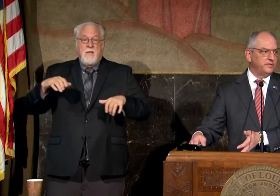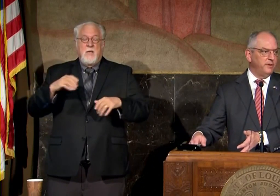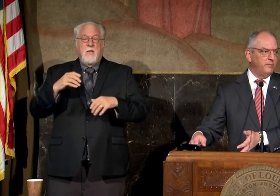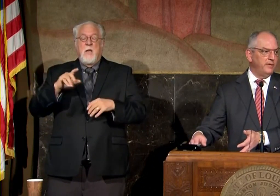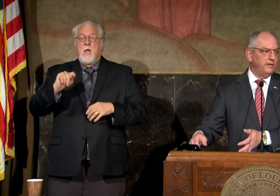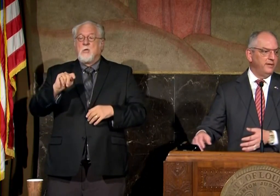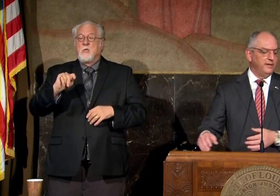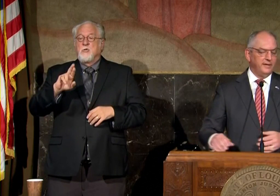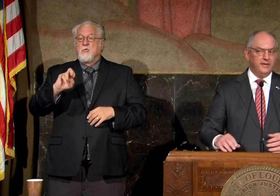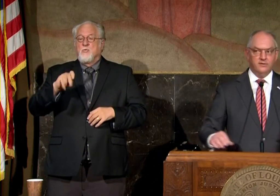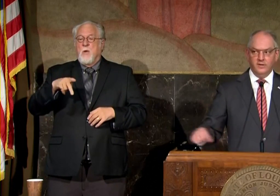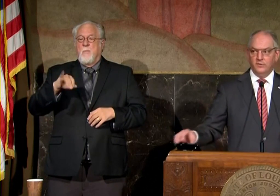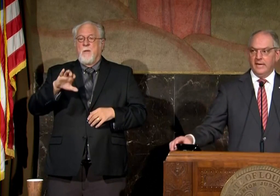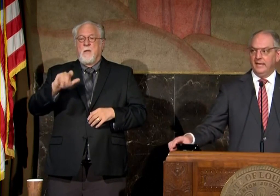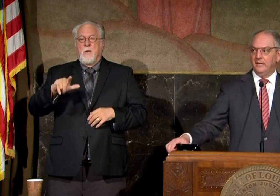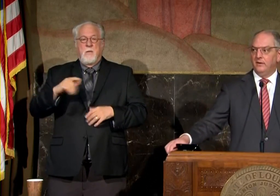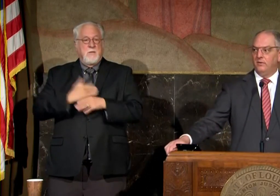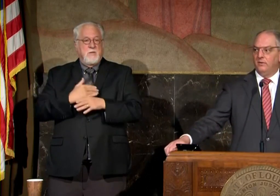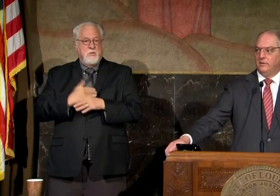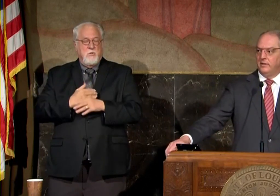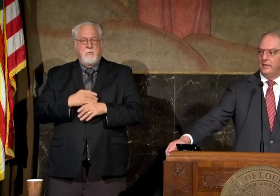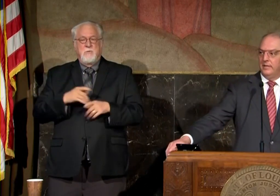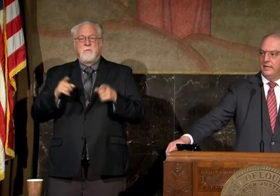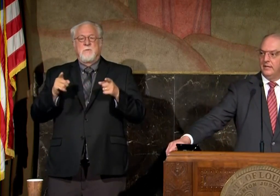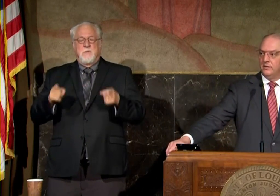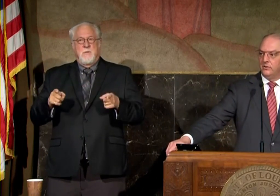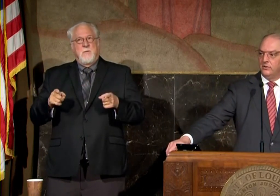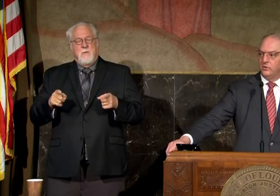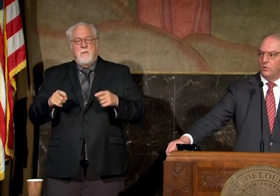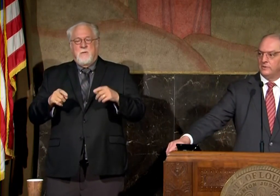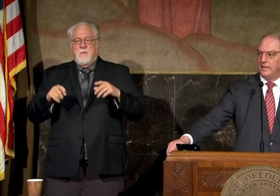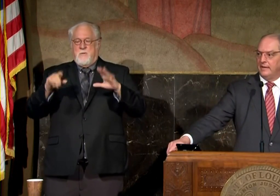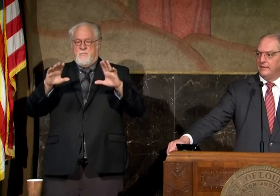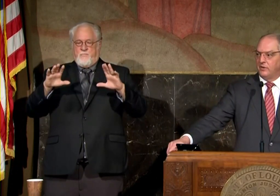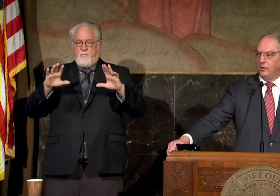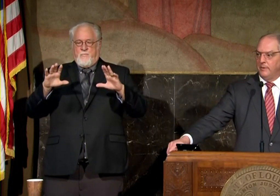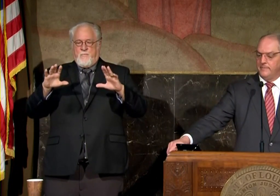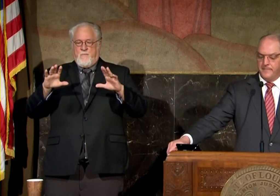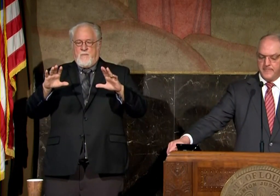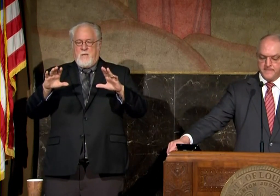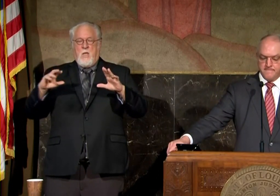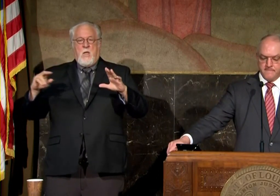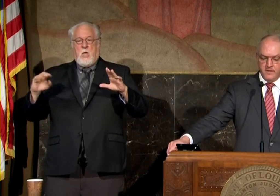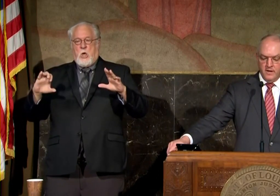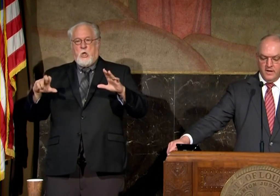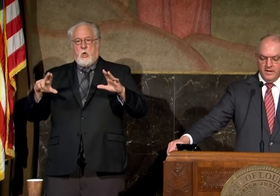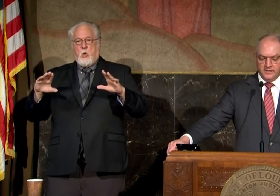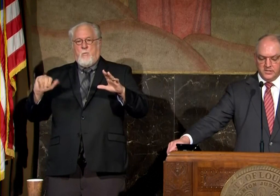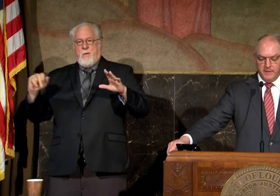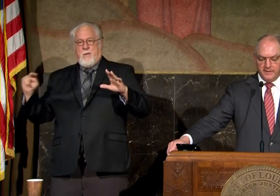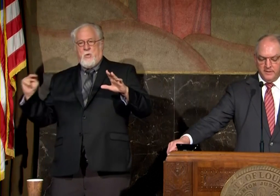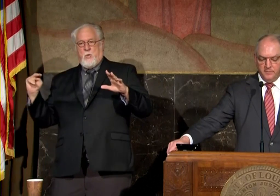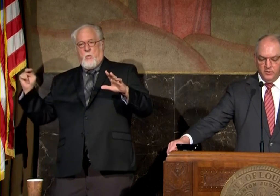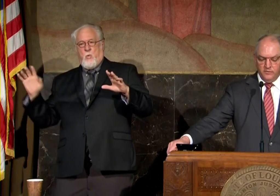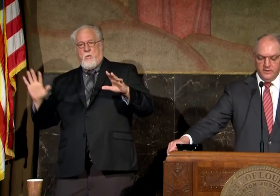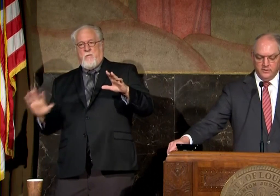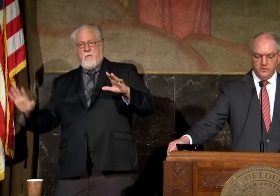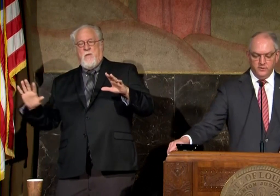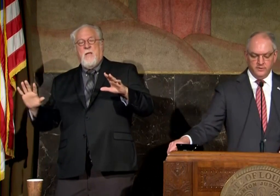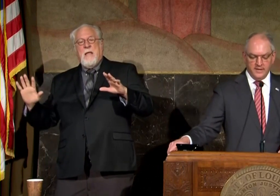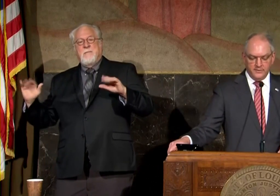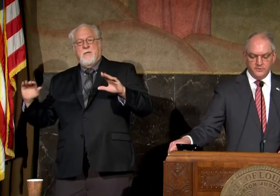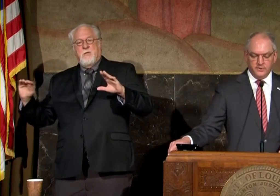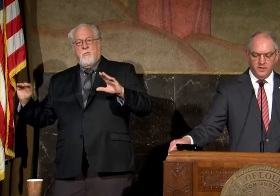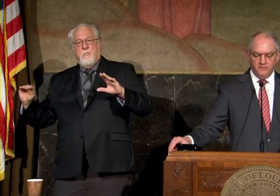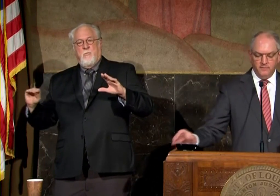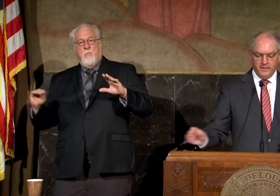for just a moment it is located on the north side of cuba it's expected to move into